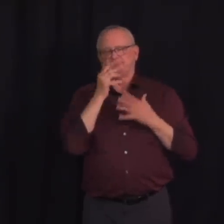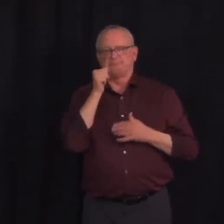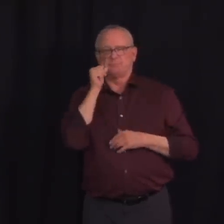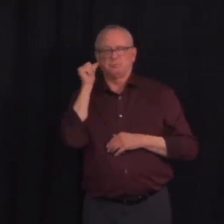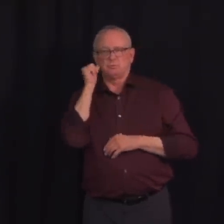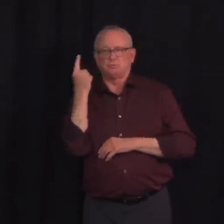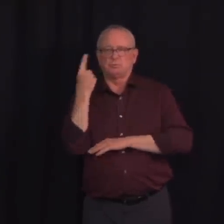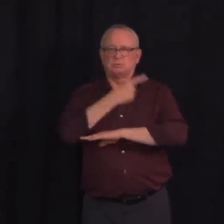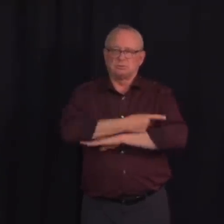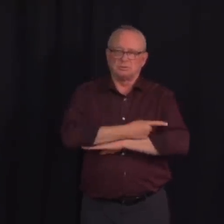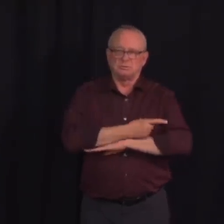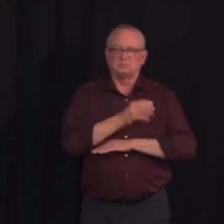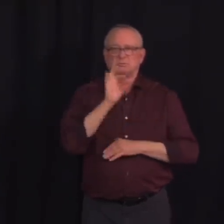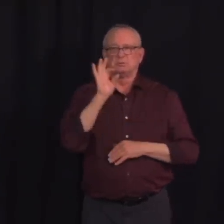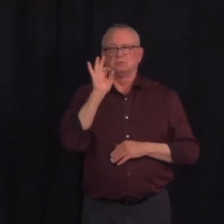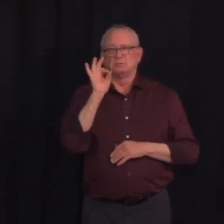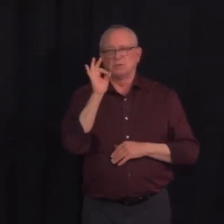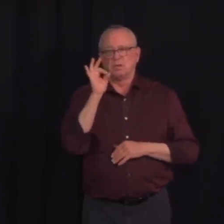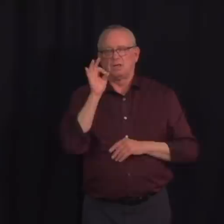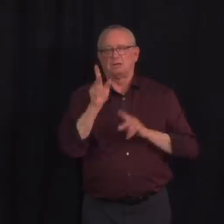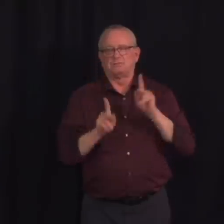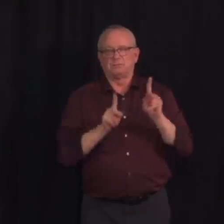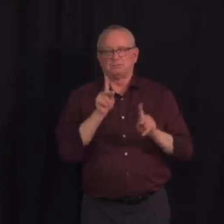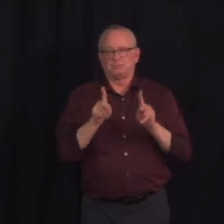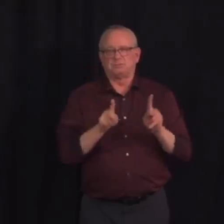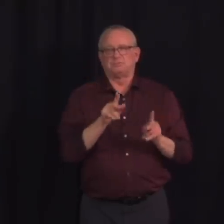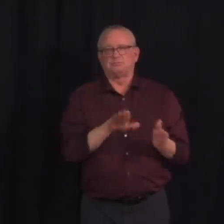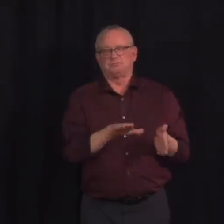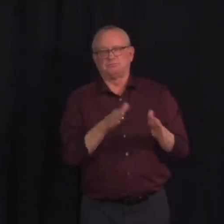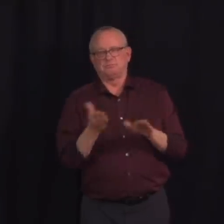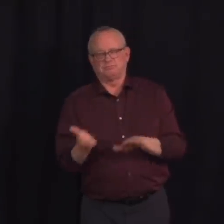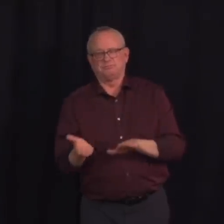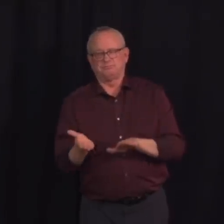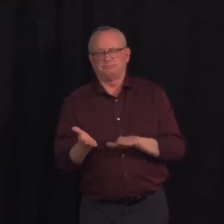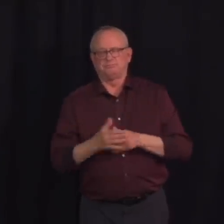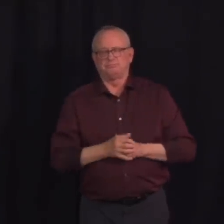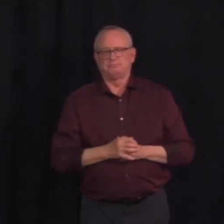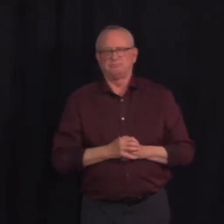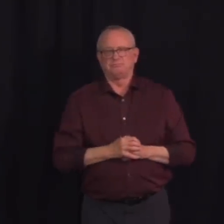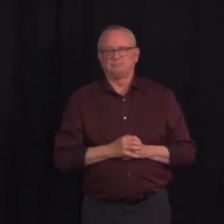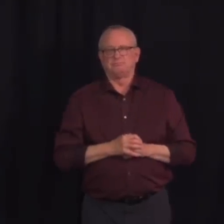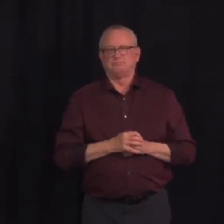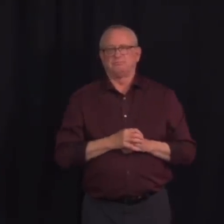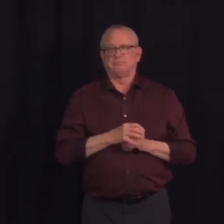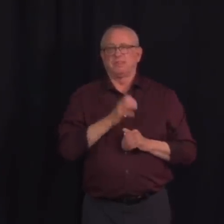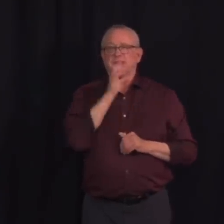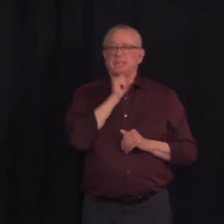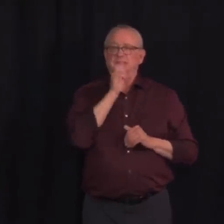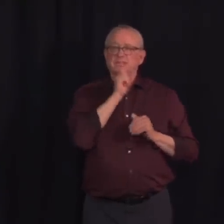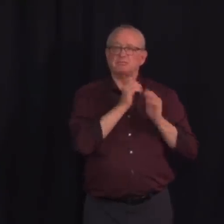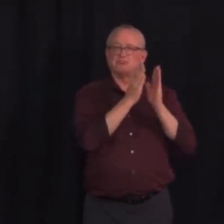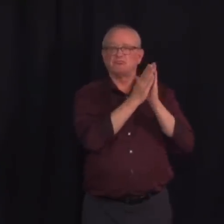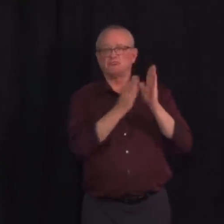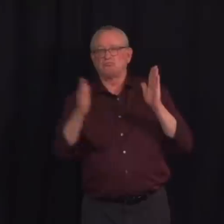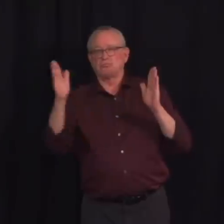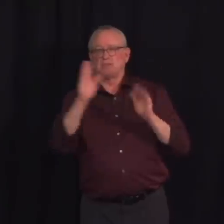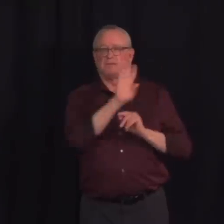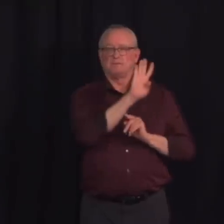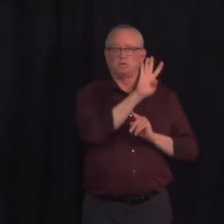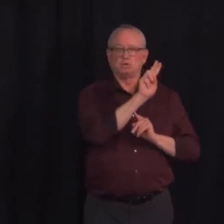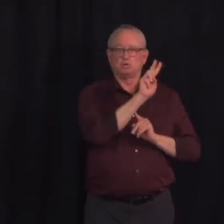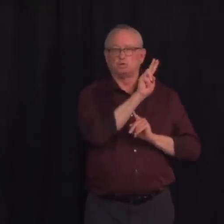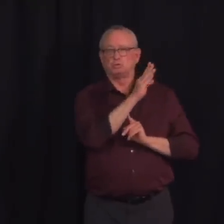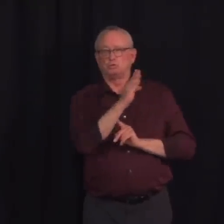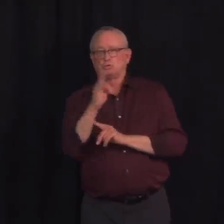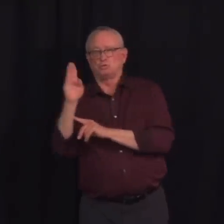Alberta Health over the last 24 hours. My deepest sympathies go to the family, friends and other loved ones of